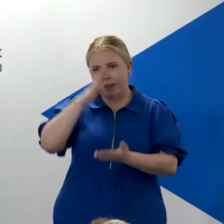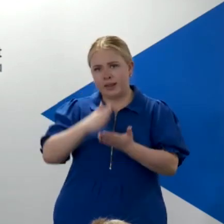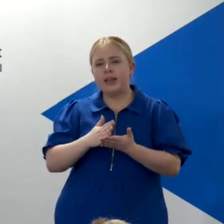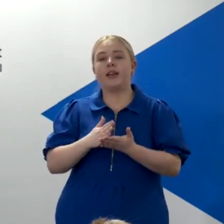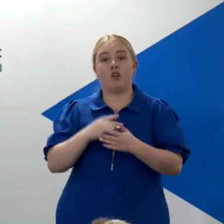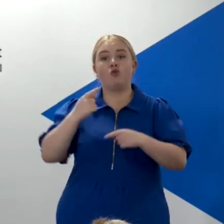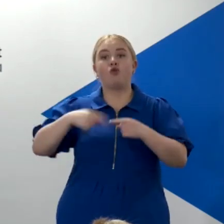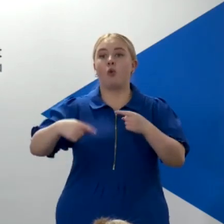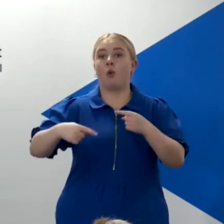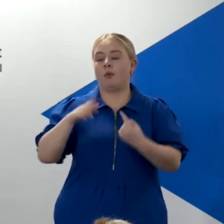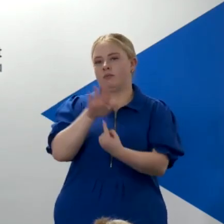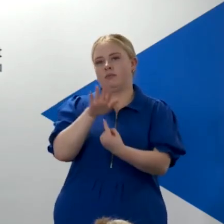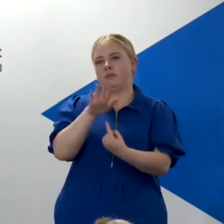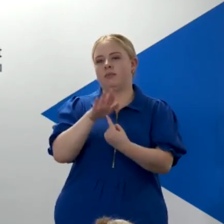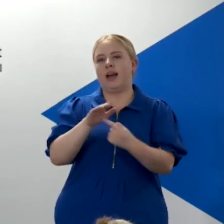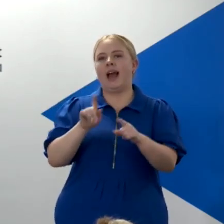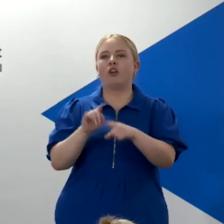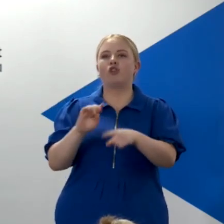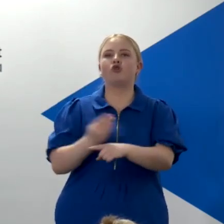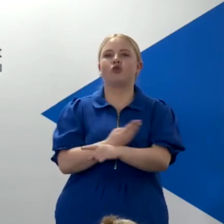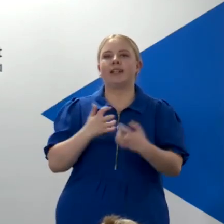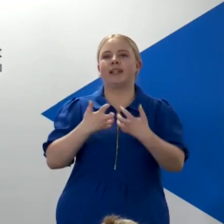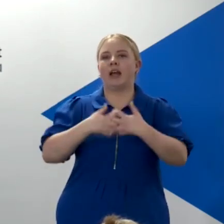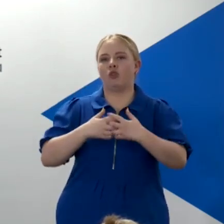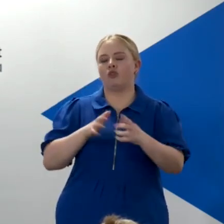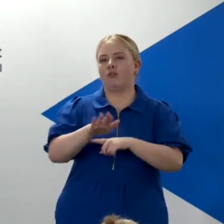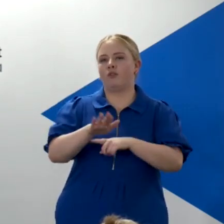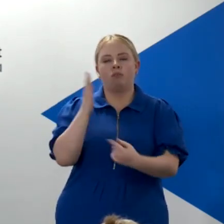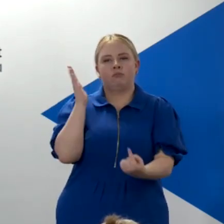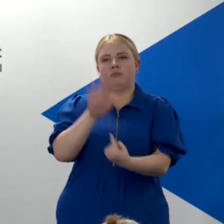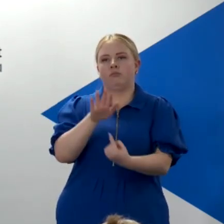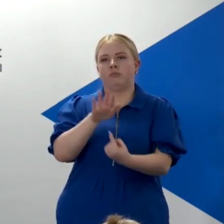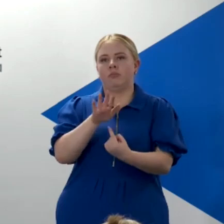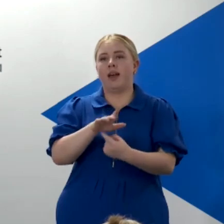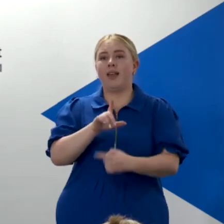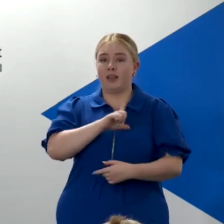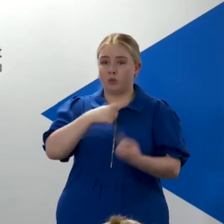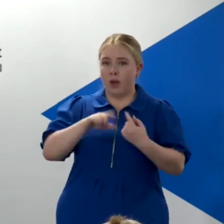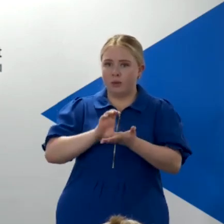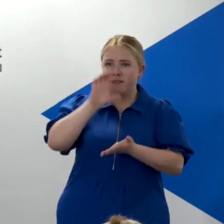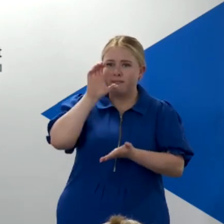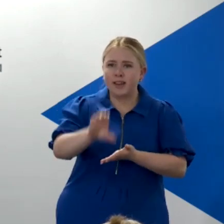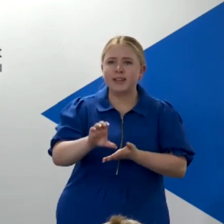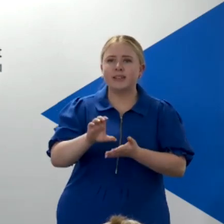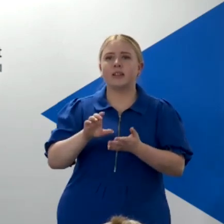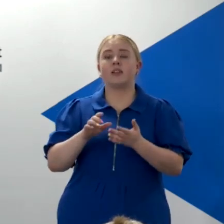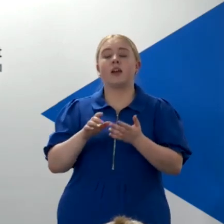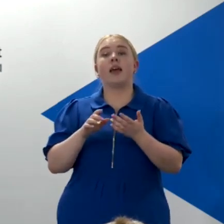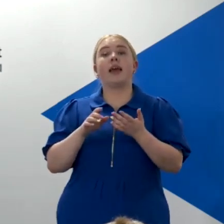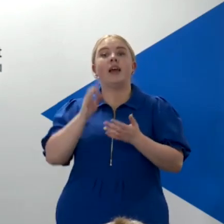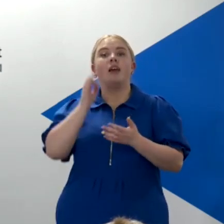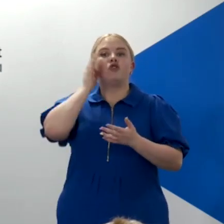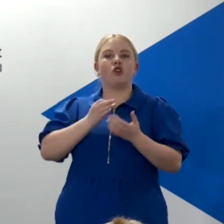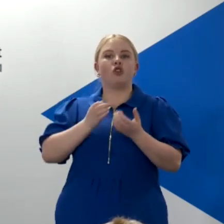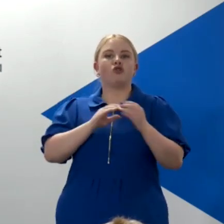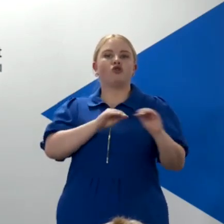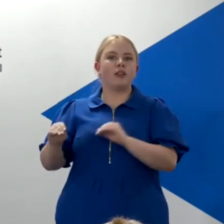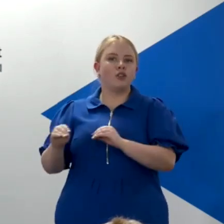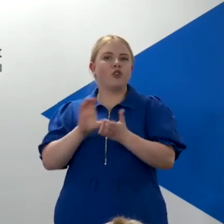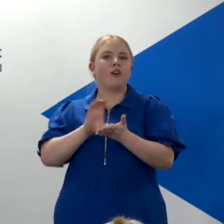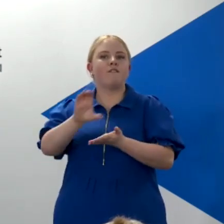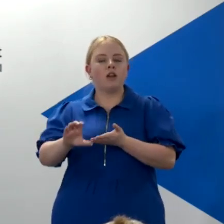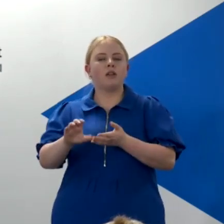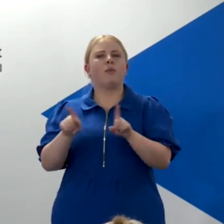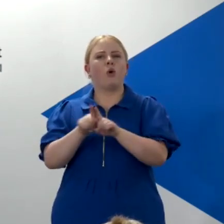renewables and green technologies. And that's why, as I said, we have not just invested in the likes of the Just Transition Fund, but of course